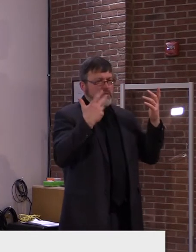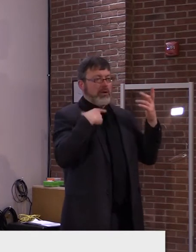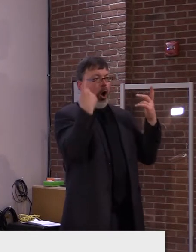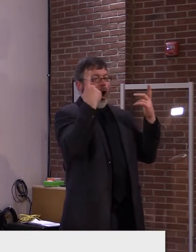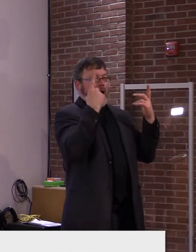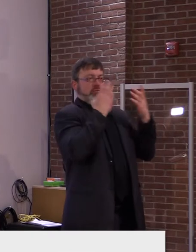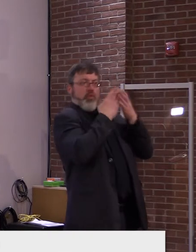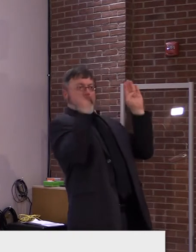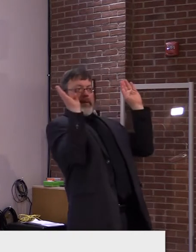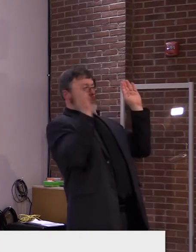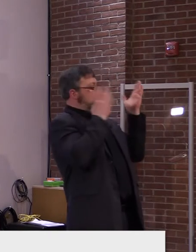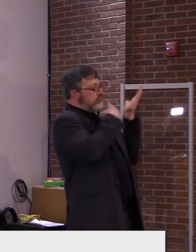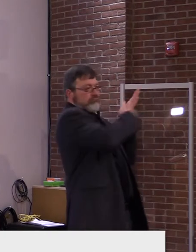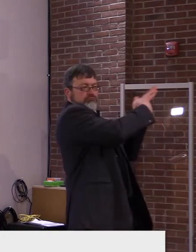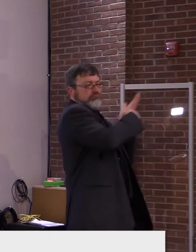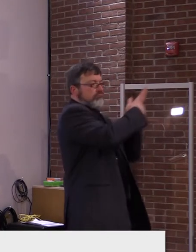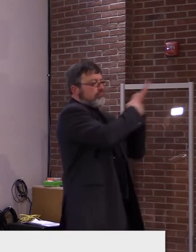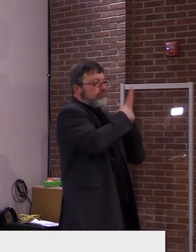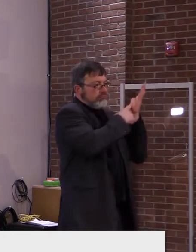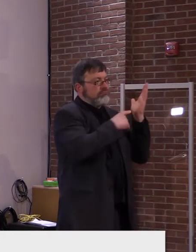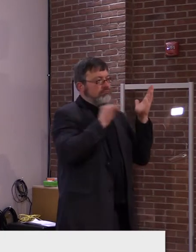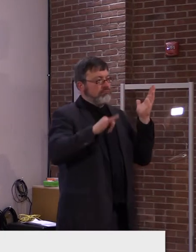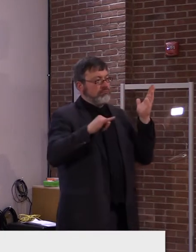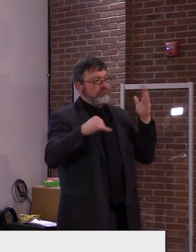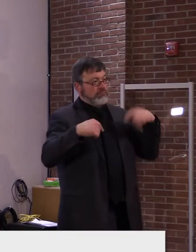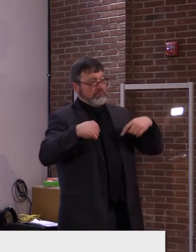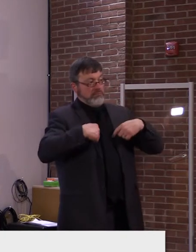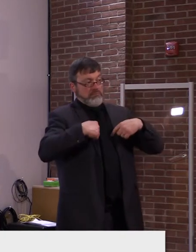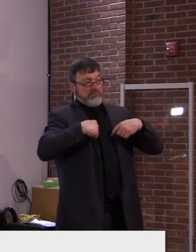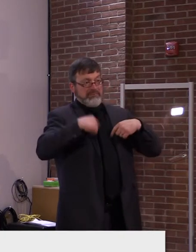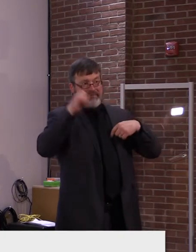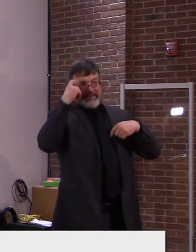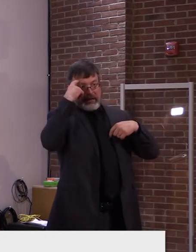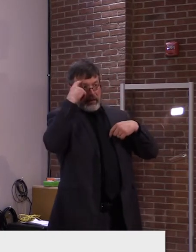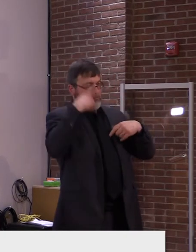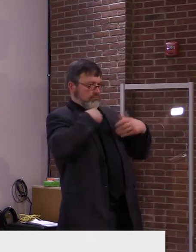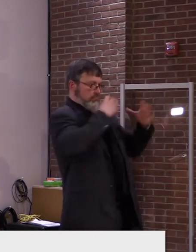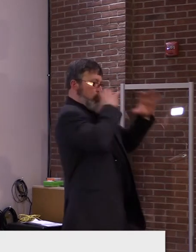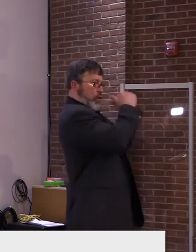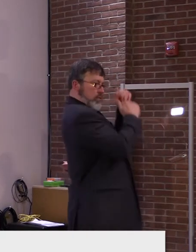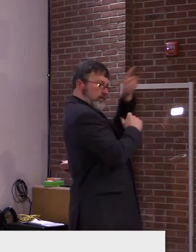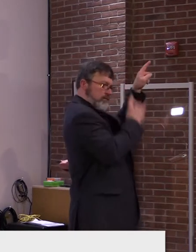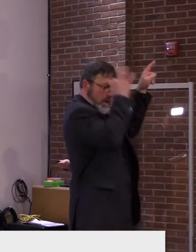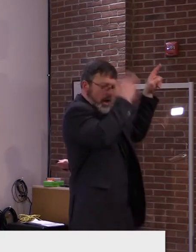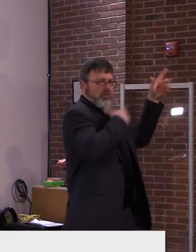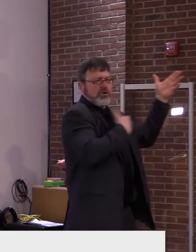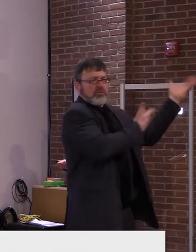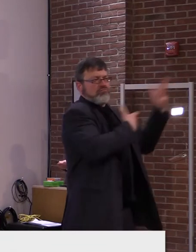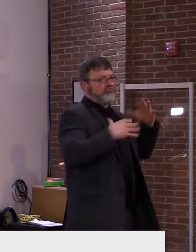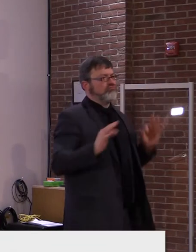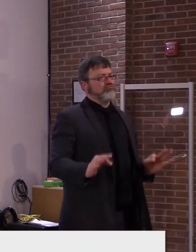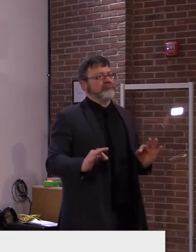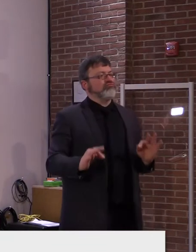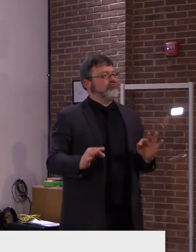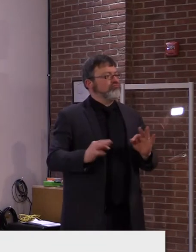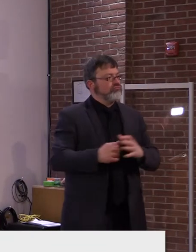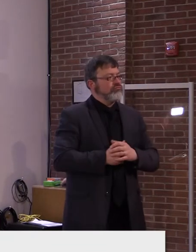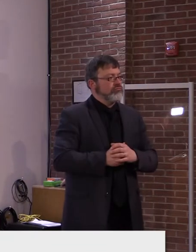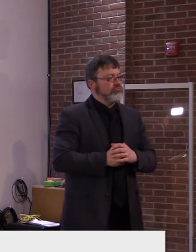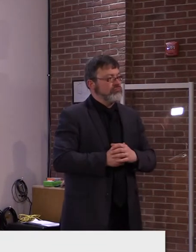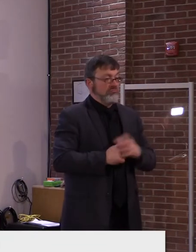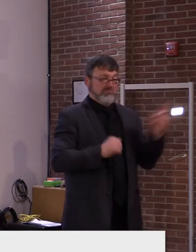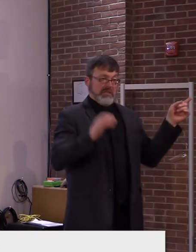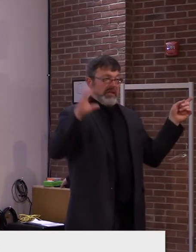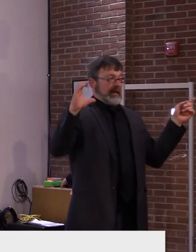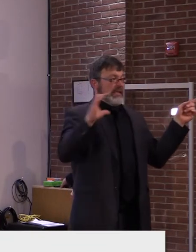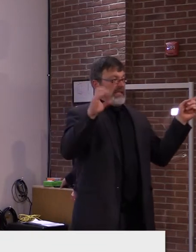to share what we've done because it's, stands, you know, the other piece of the CDC guidance, stands, um, out that, uh, many of the things we're doing